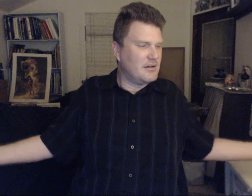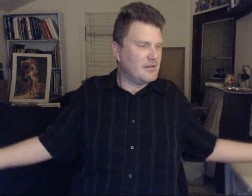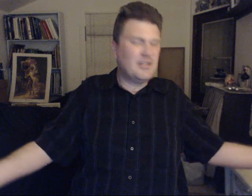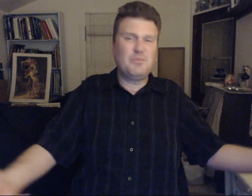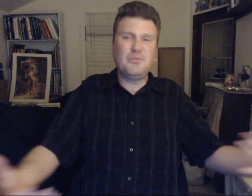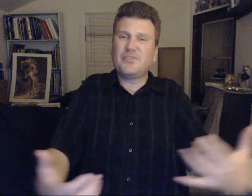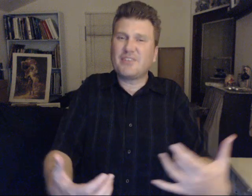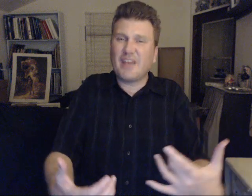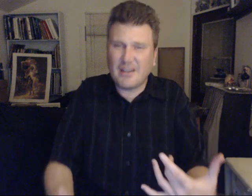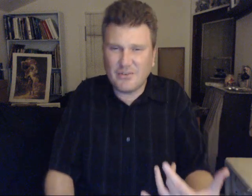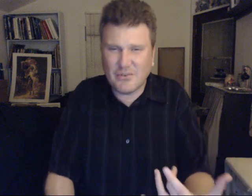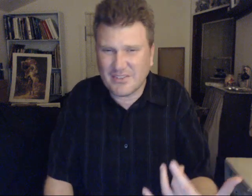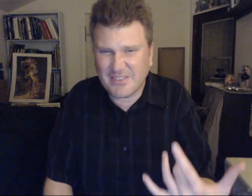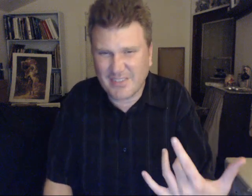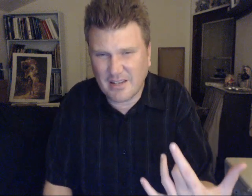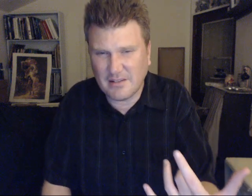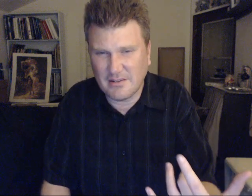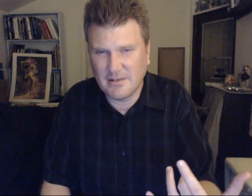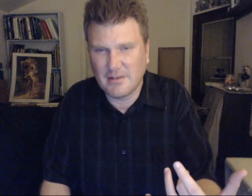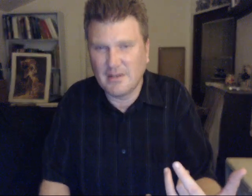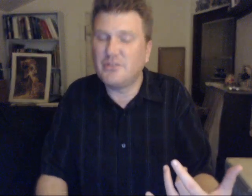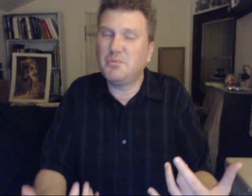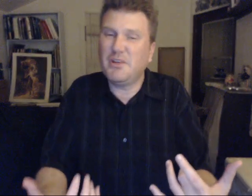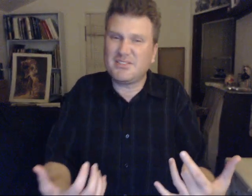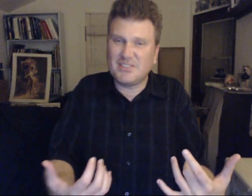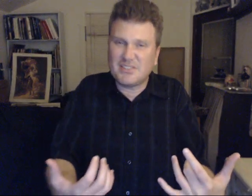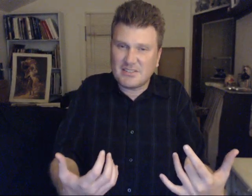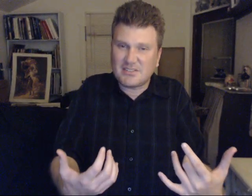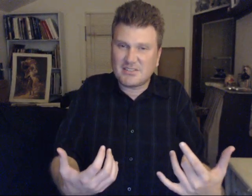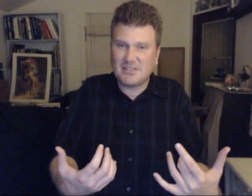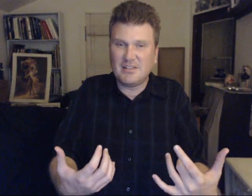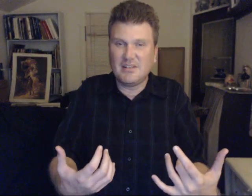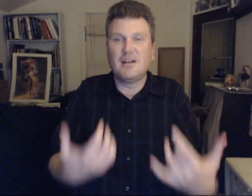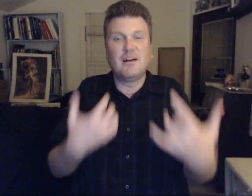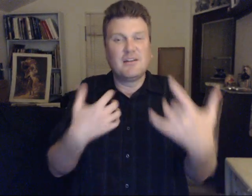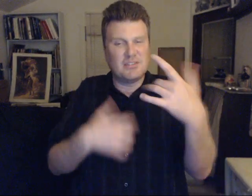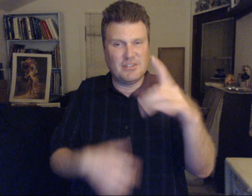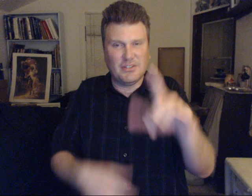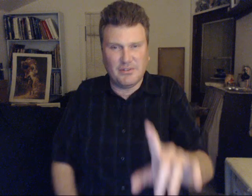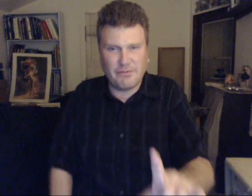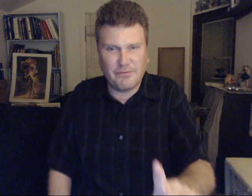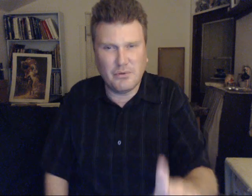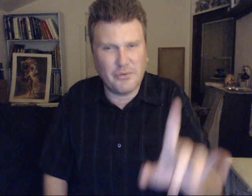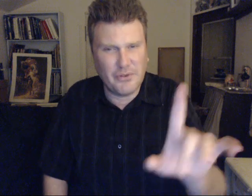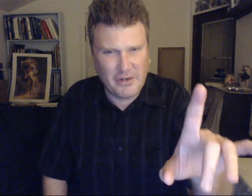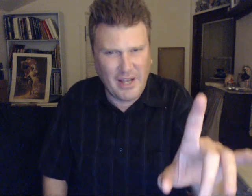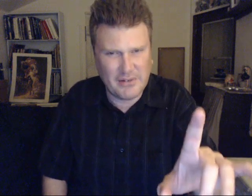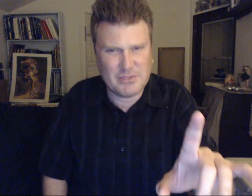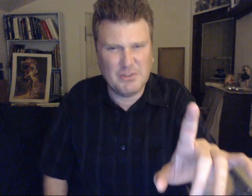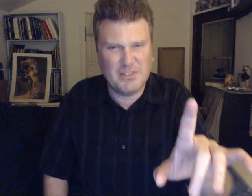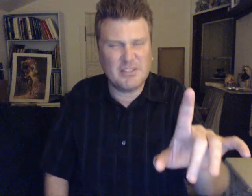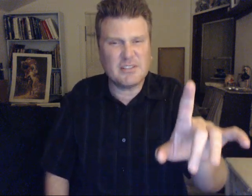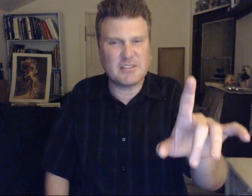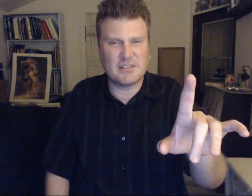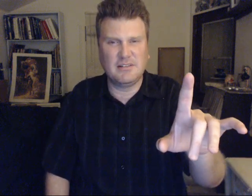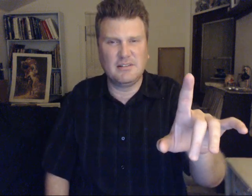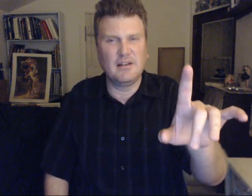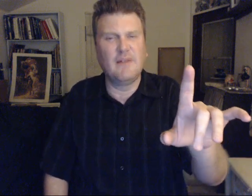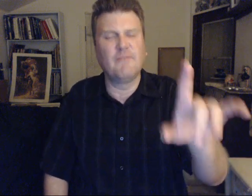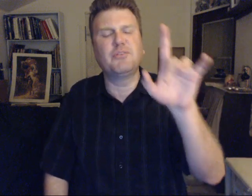Keep you sane. You can say. To be assistance. Such as in food. With your cow species. To